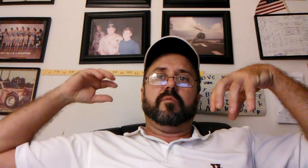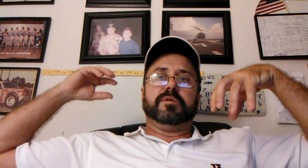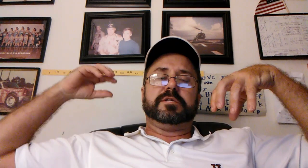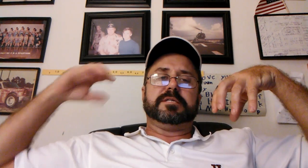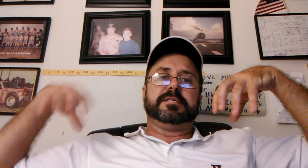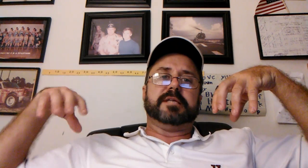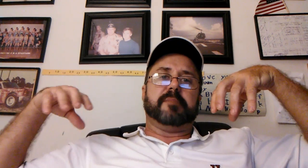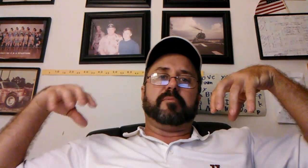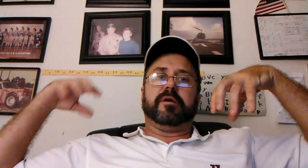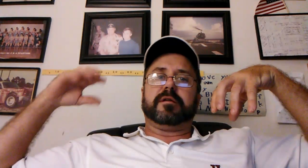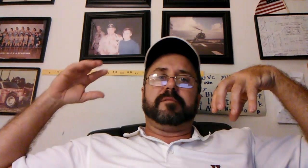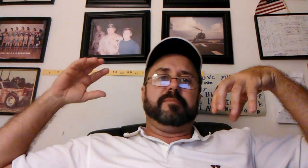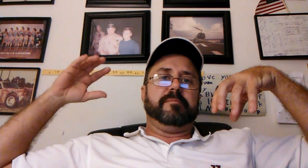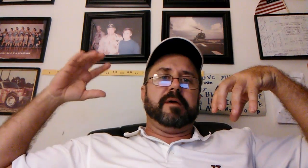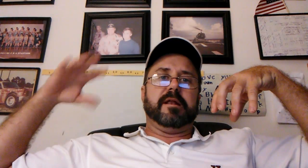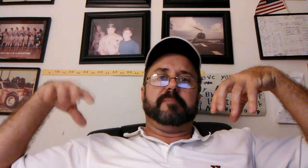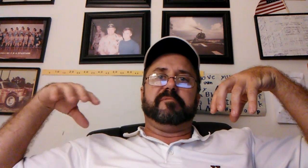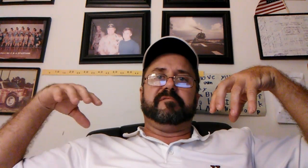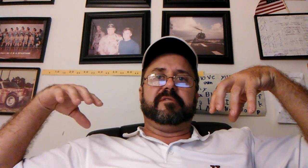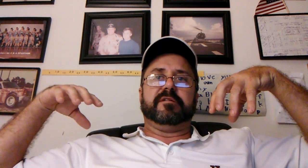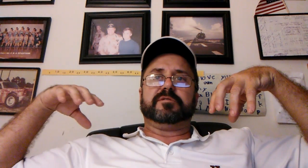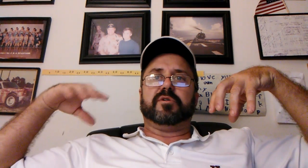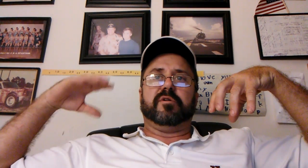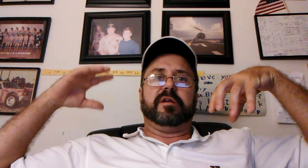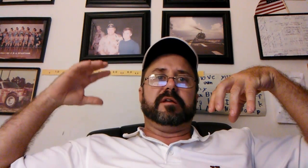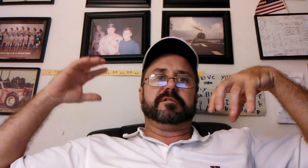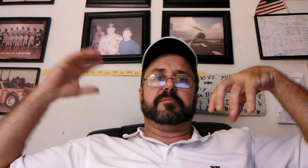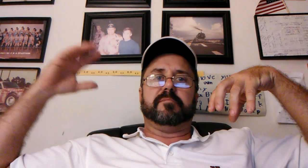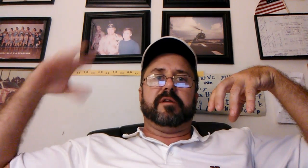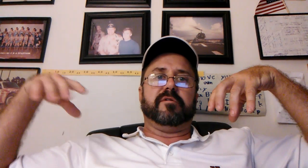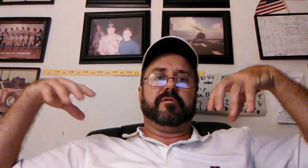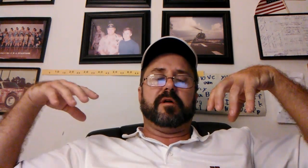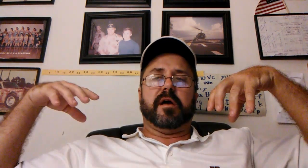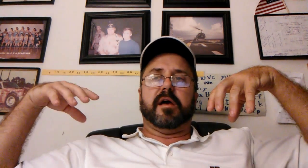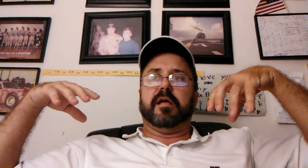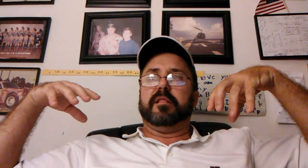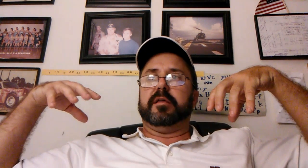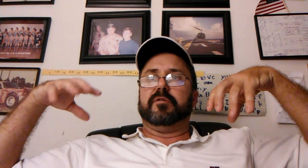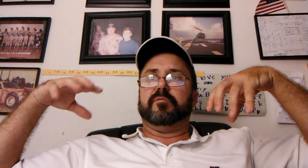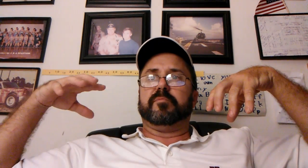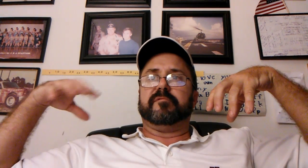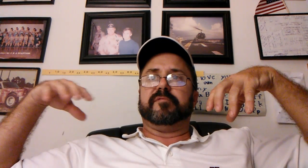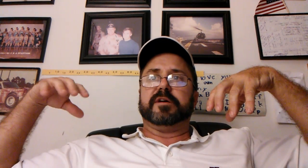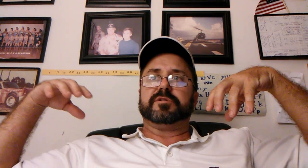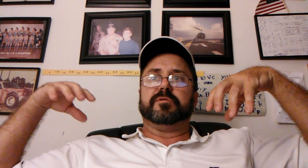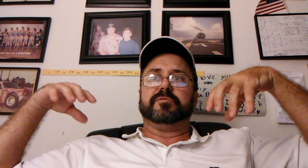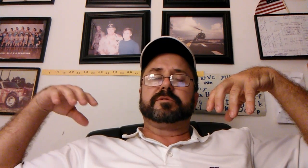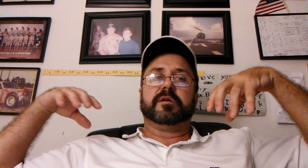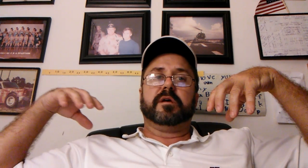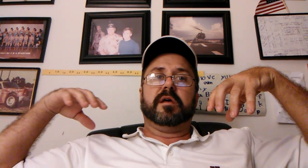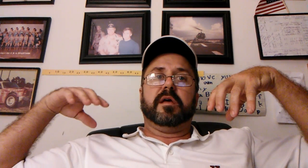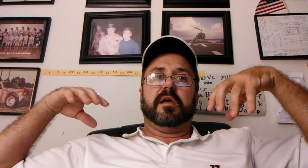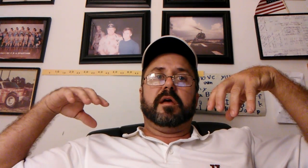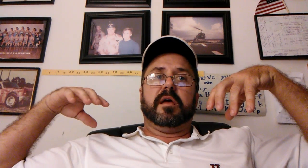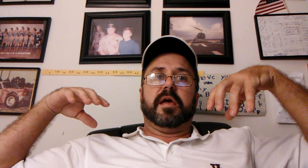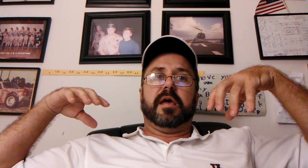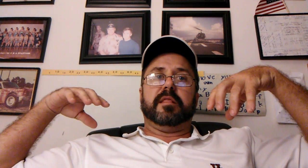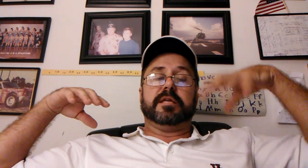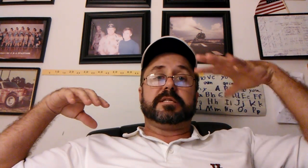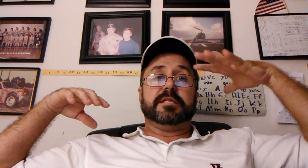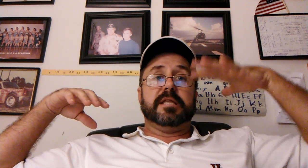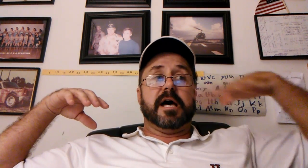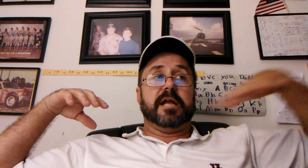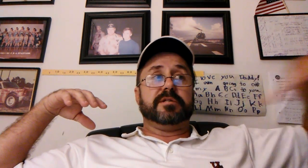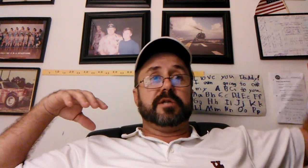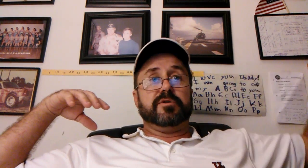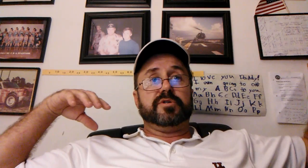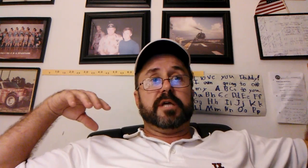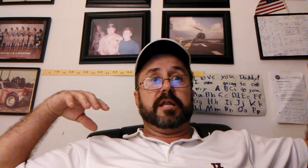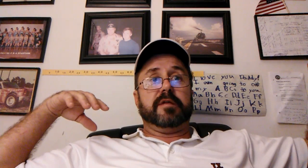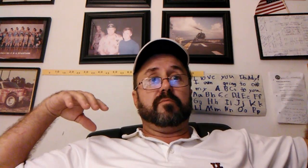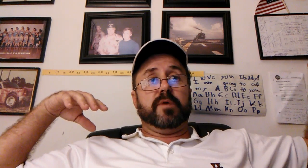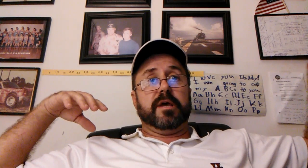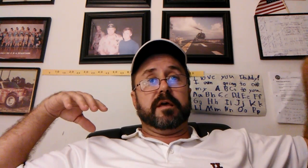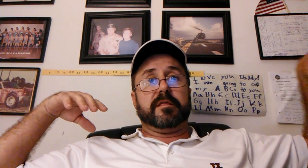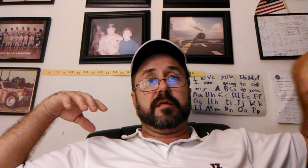which is separate, can be made up of an attorney and some other legal professionals. That's not associated with